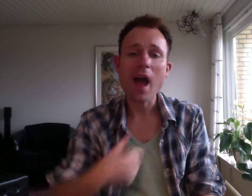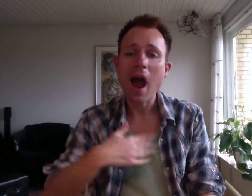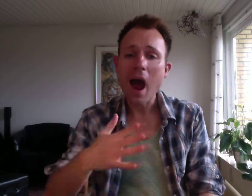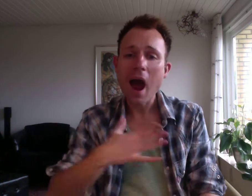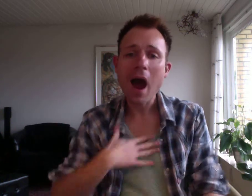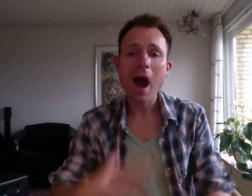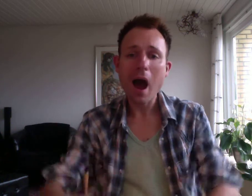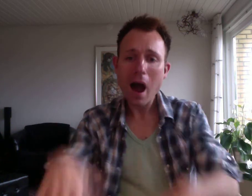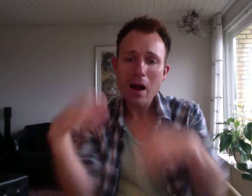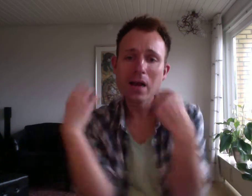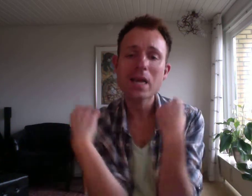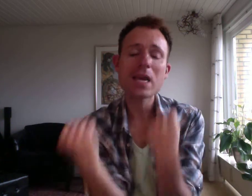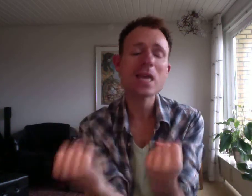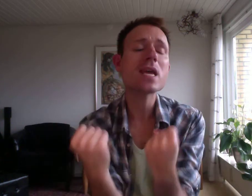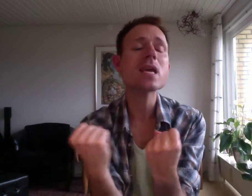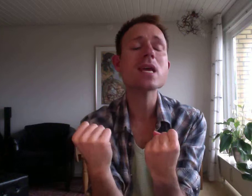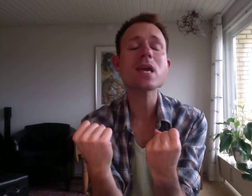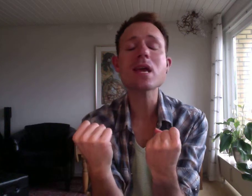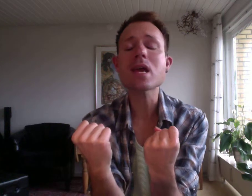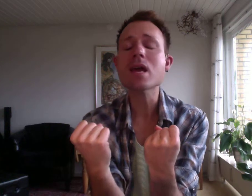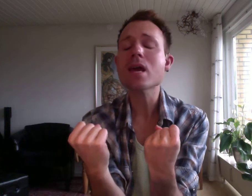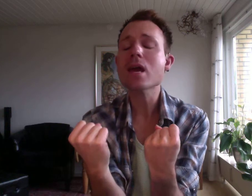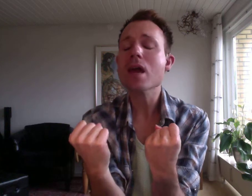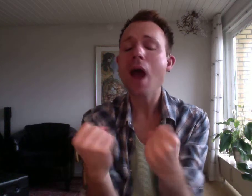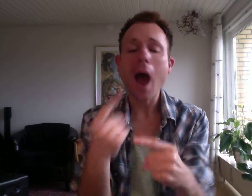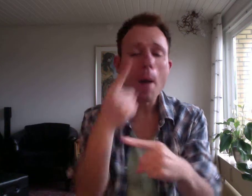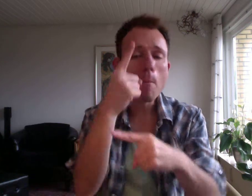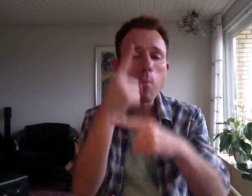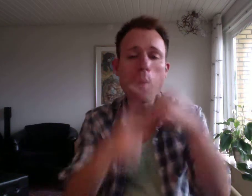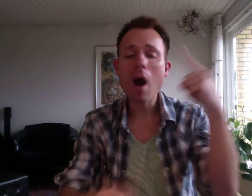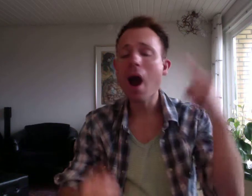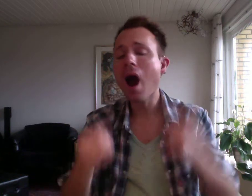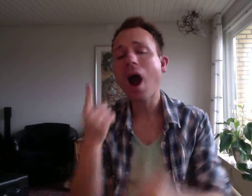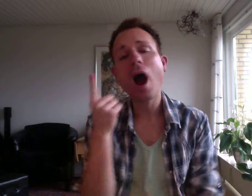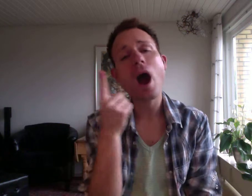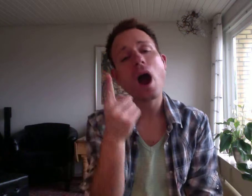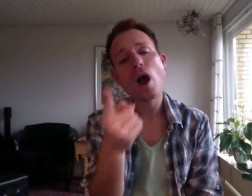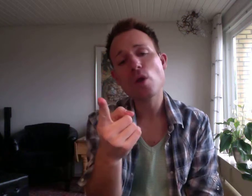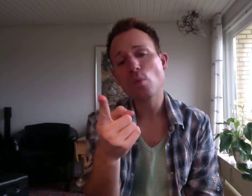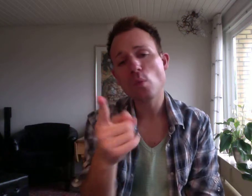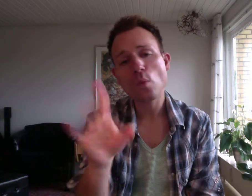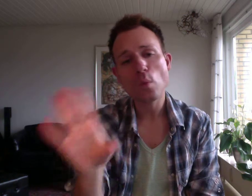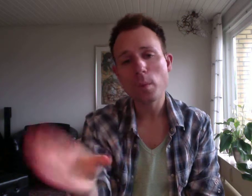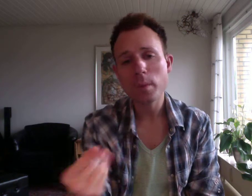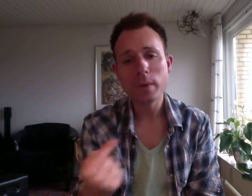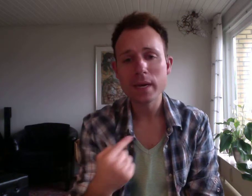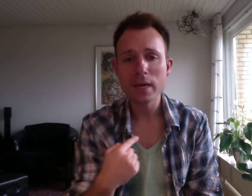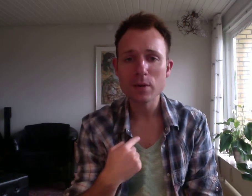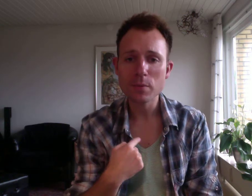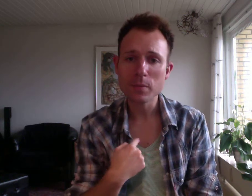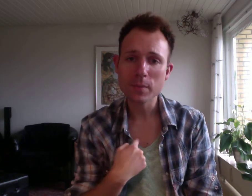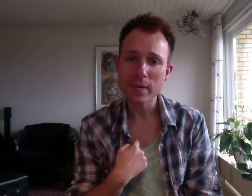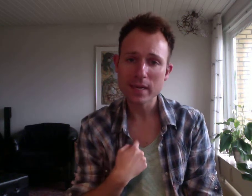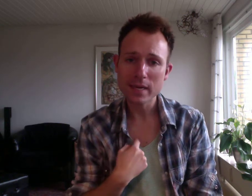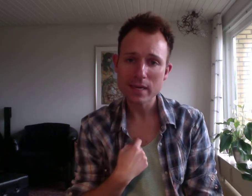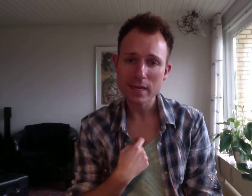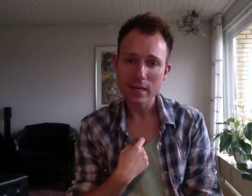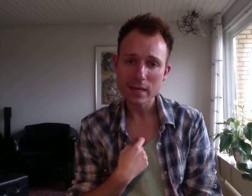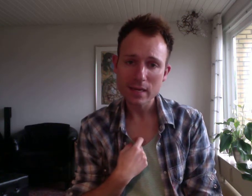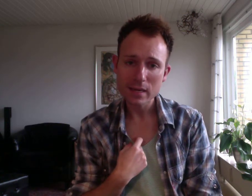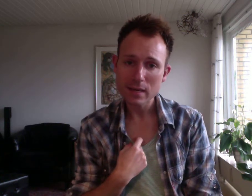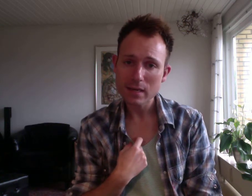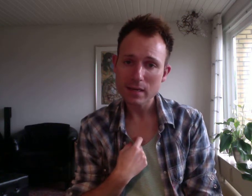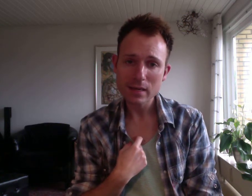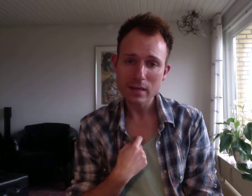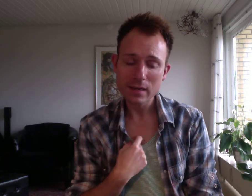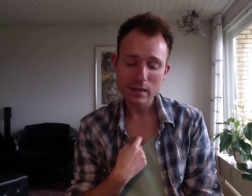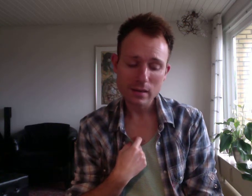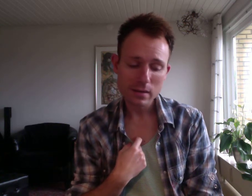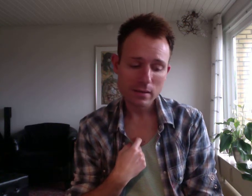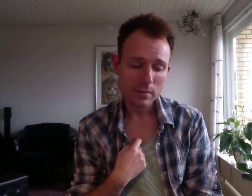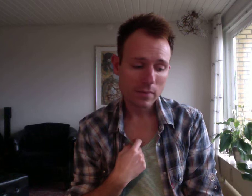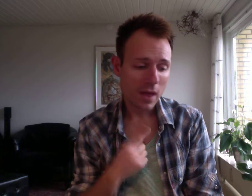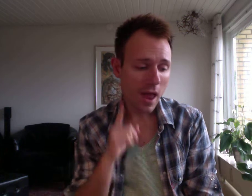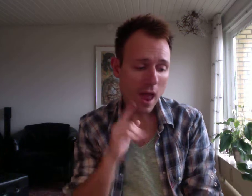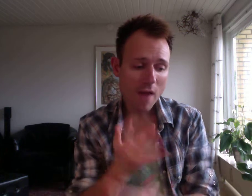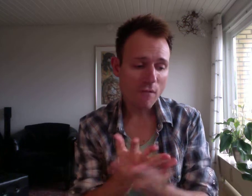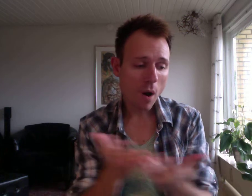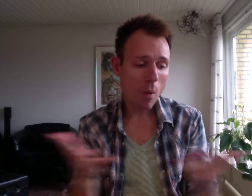I'll keep a part of you with me And everywhere